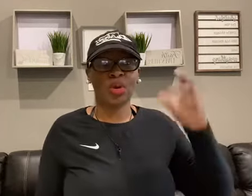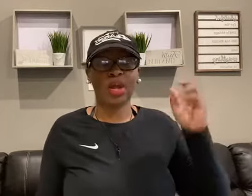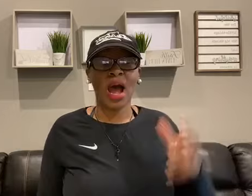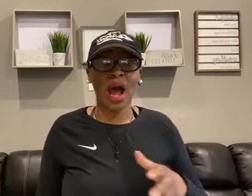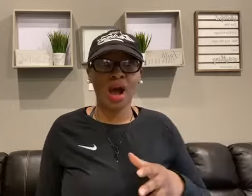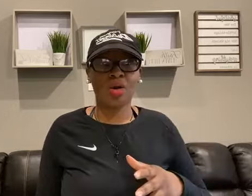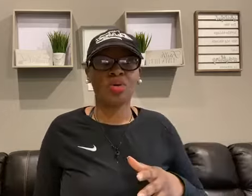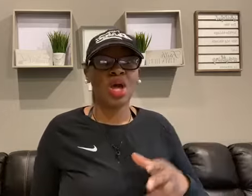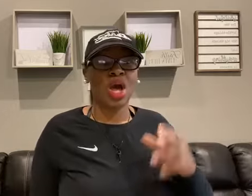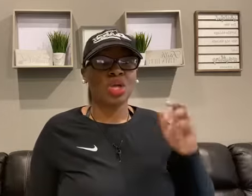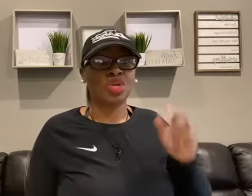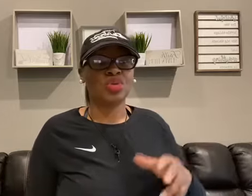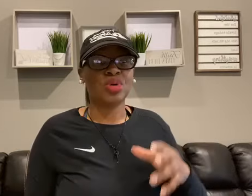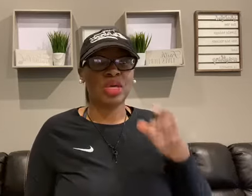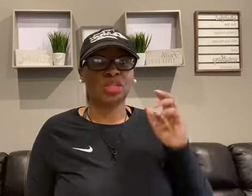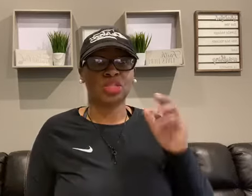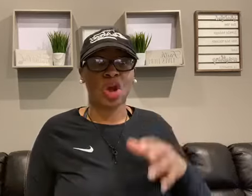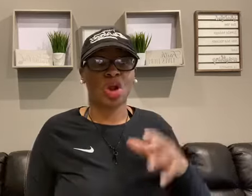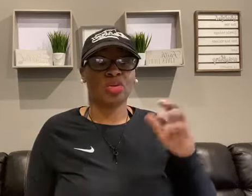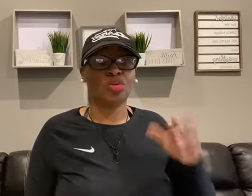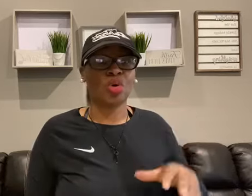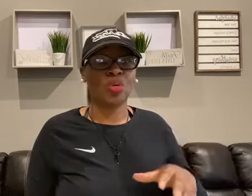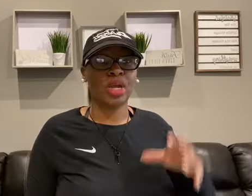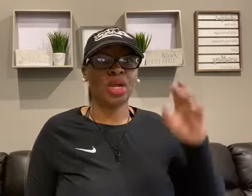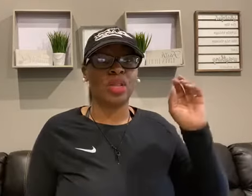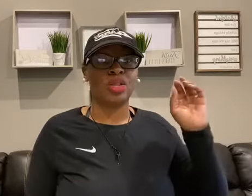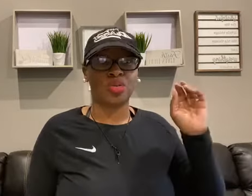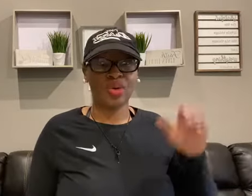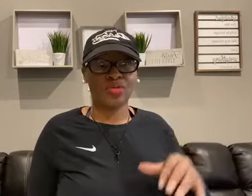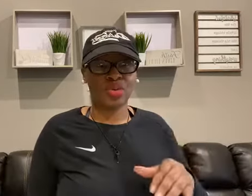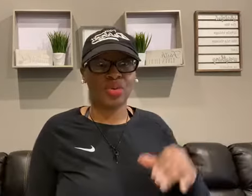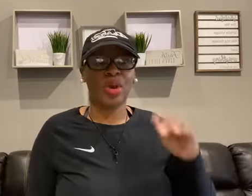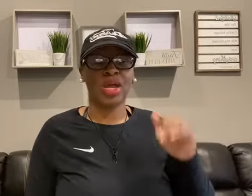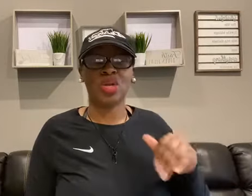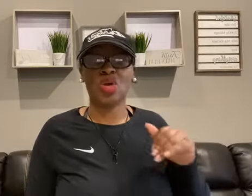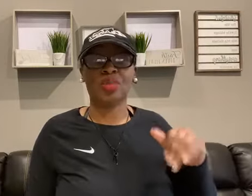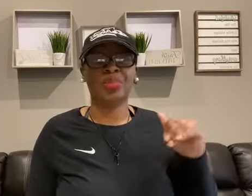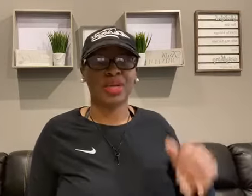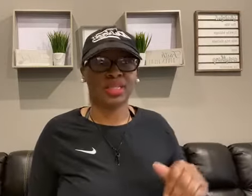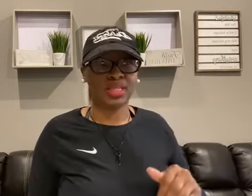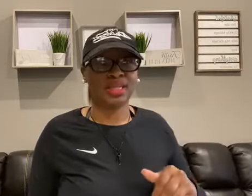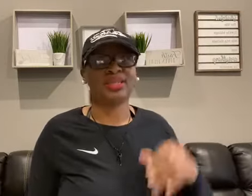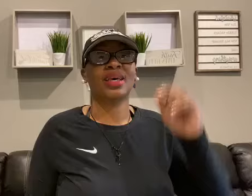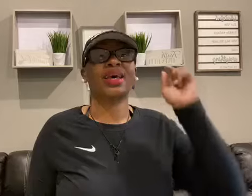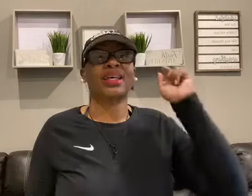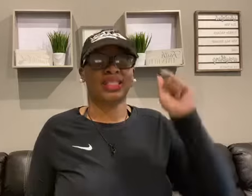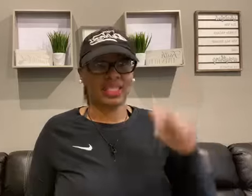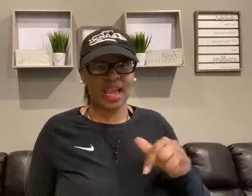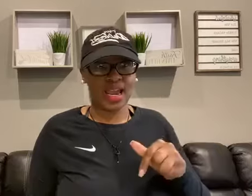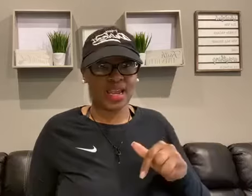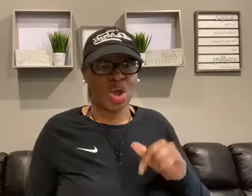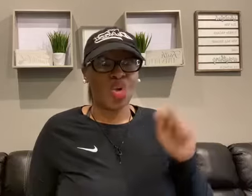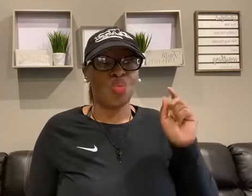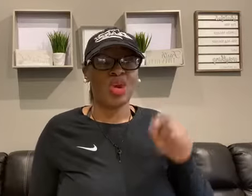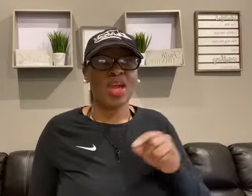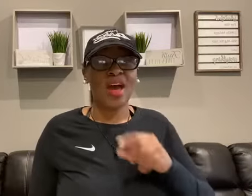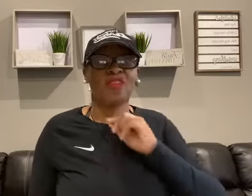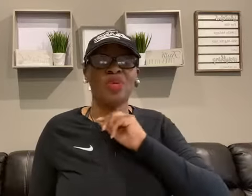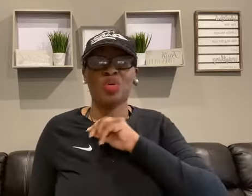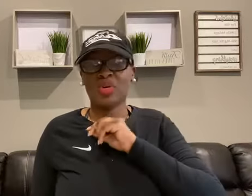on how you can start growing the revenue in your business today. We have been